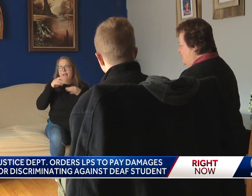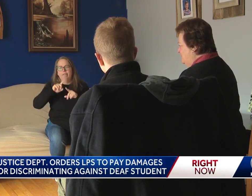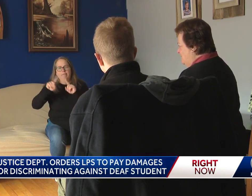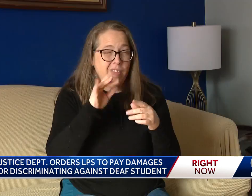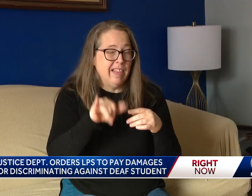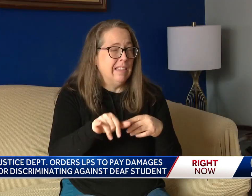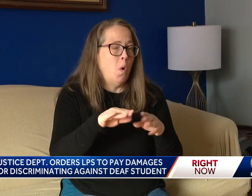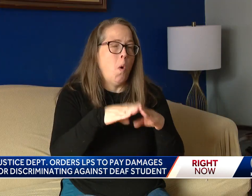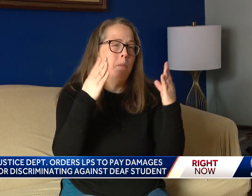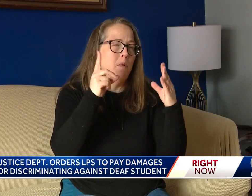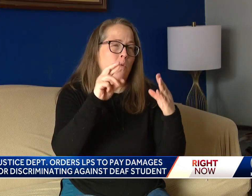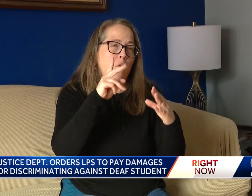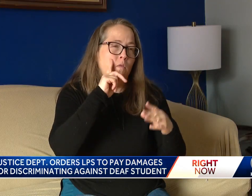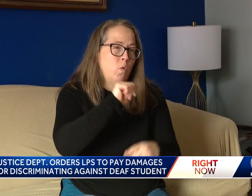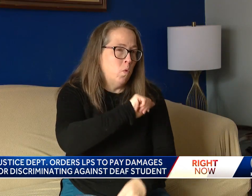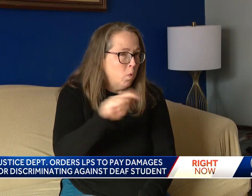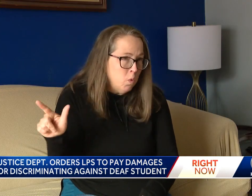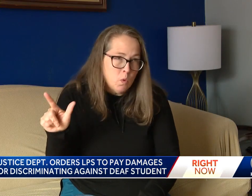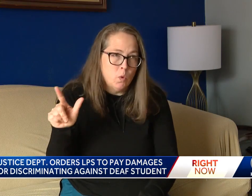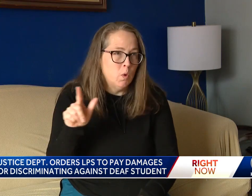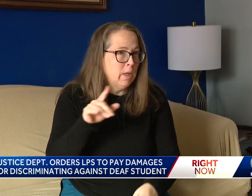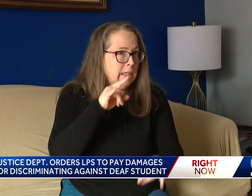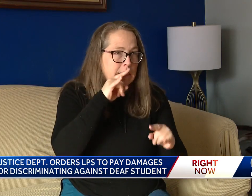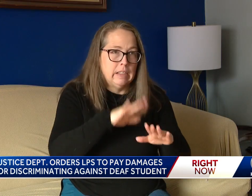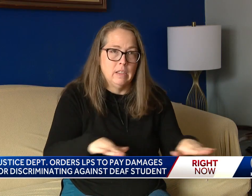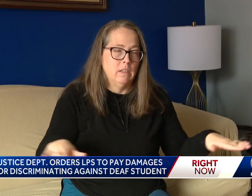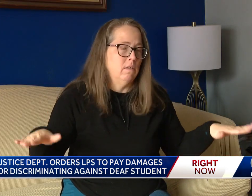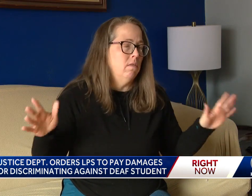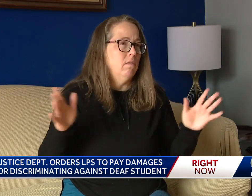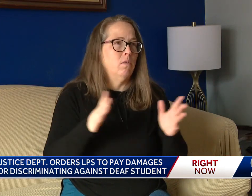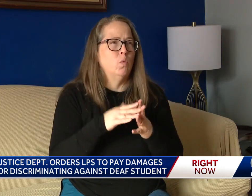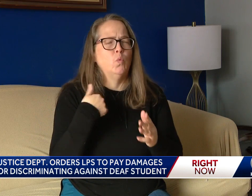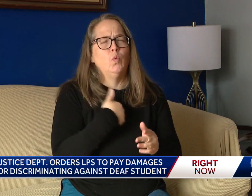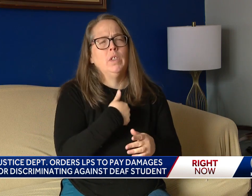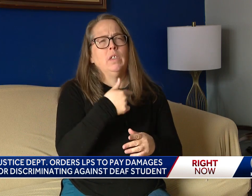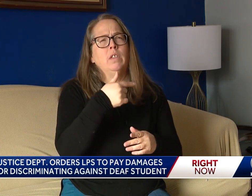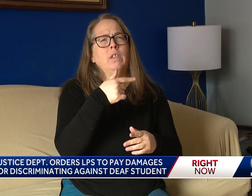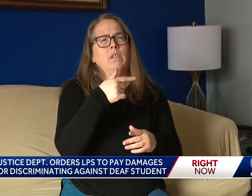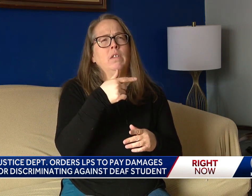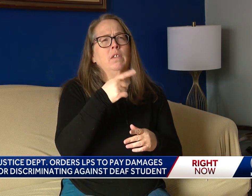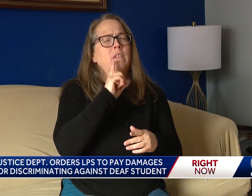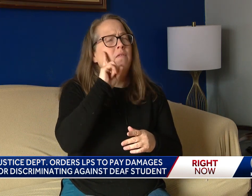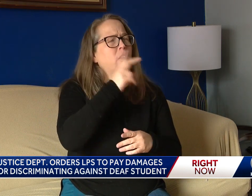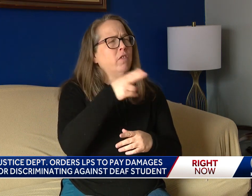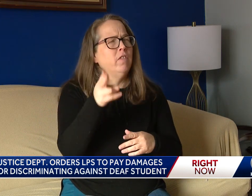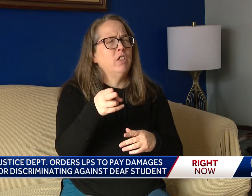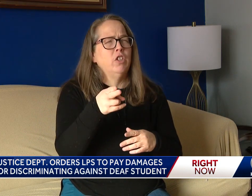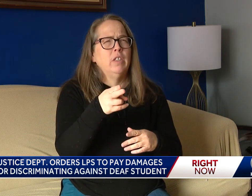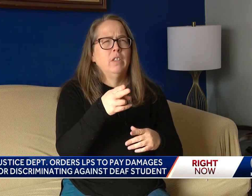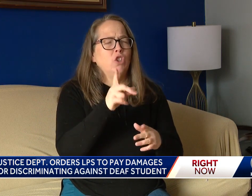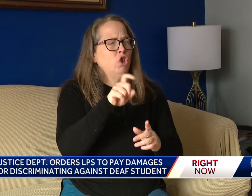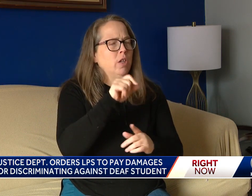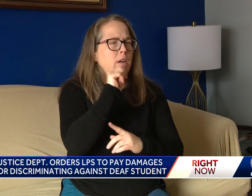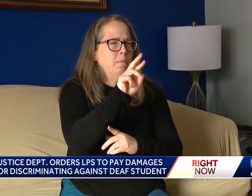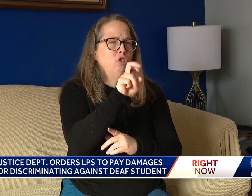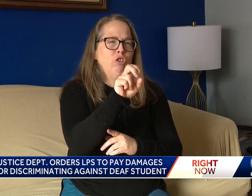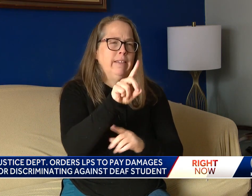And it opens the door for all deaf children. Deaf and hard of hearing children should not be treated differently